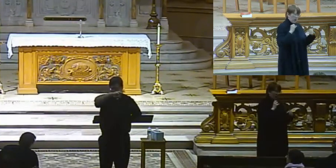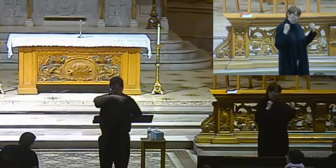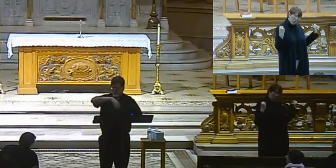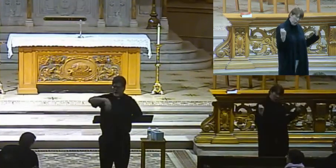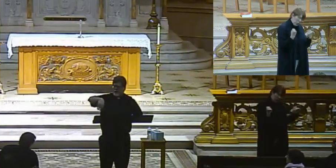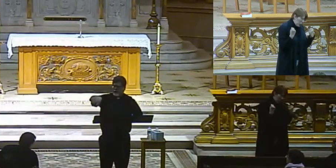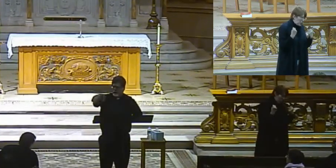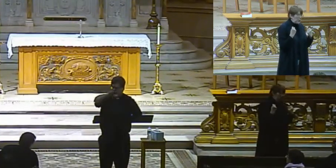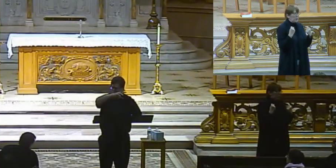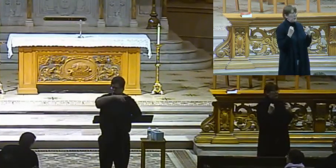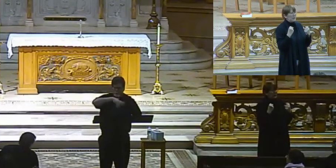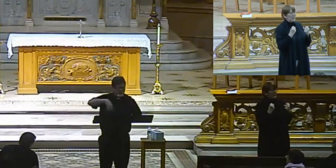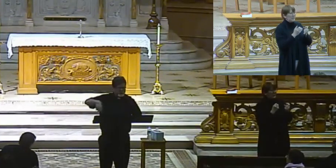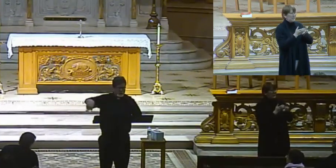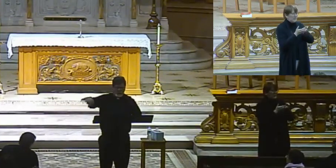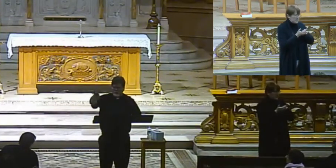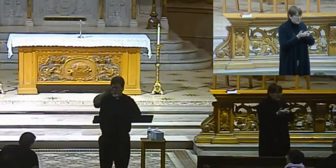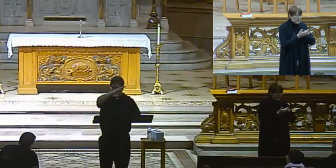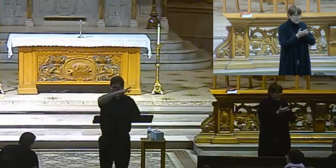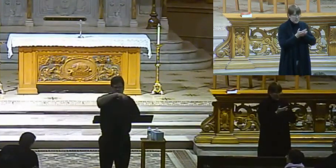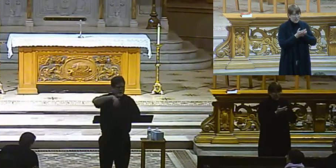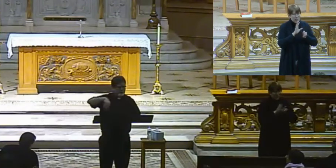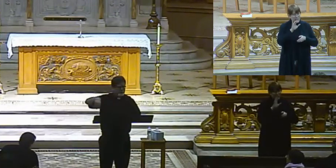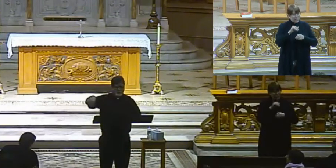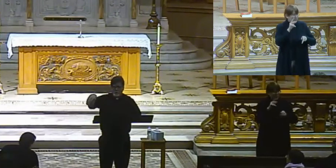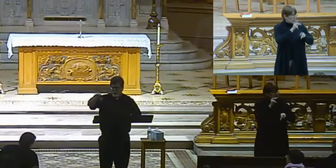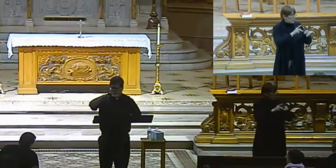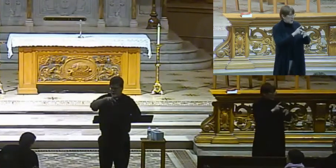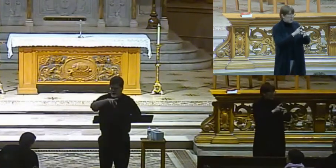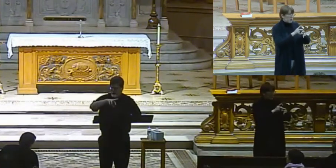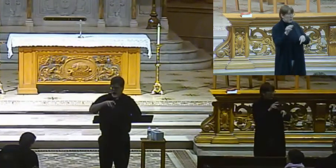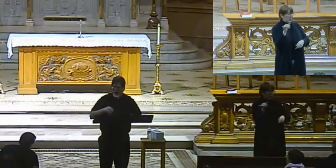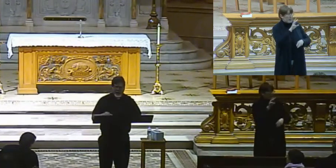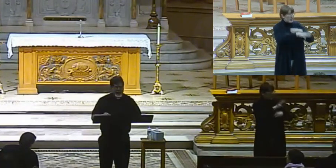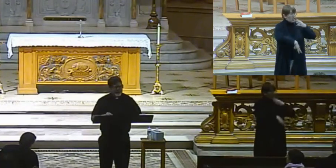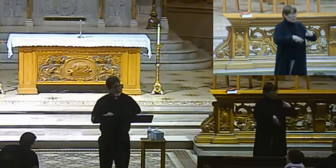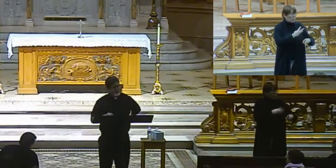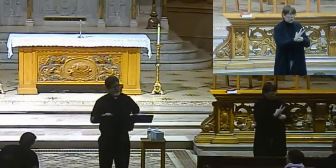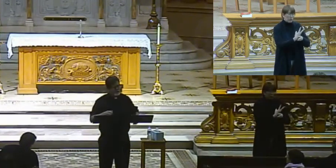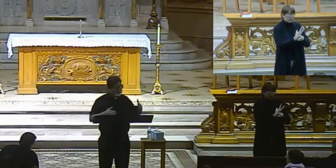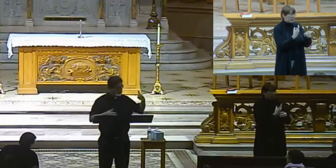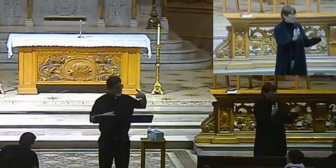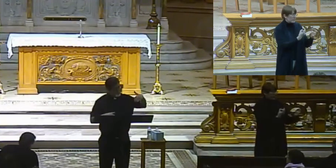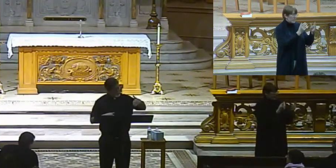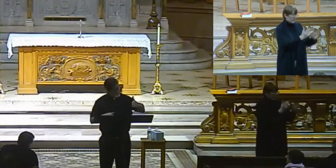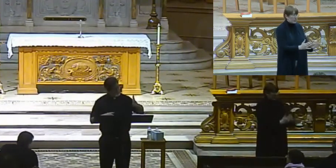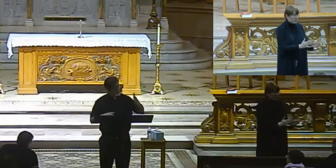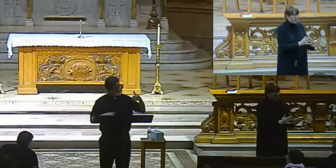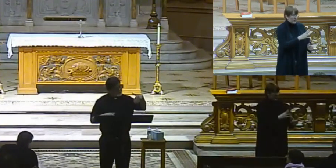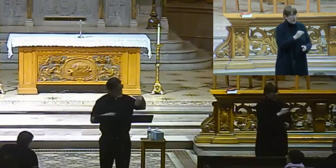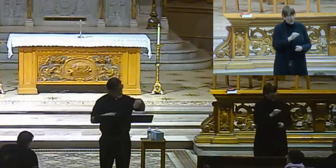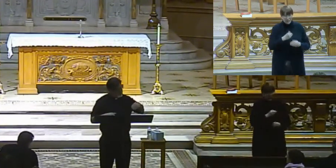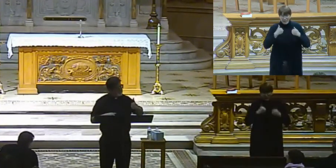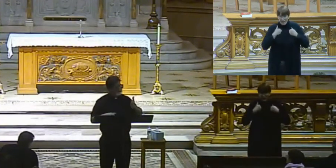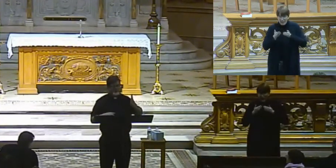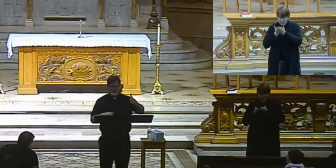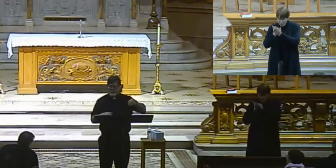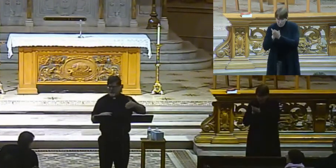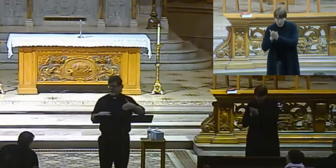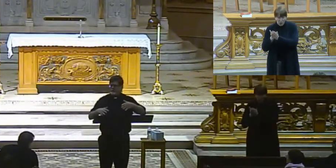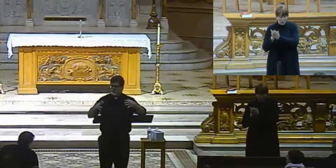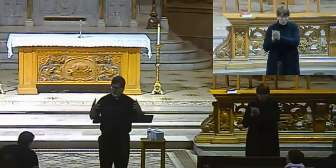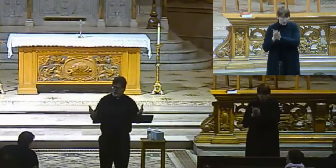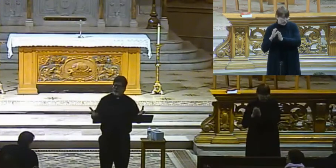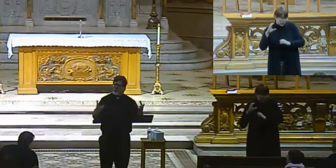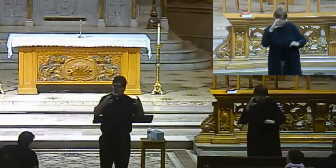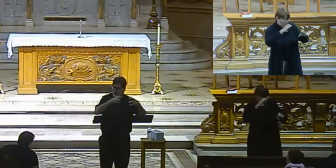waters of the North Atlantic, those are all of the lost people in the world, right? And then there is, there are the rowboats, the lifeboats that